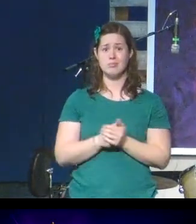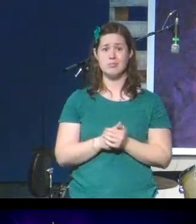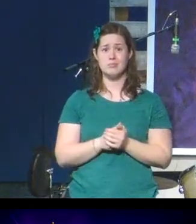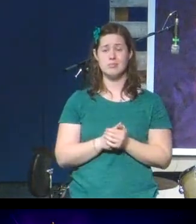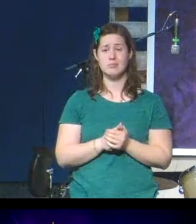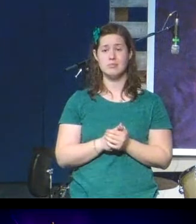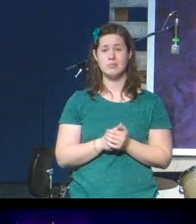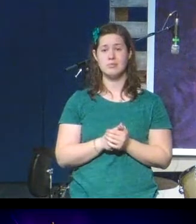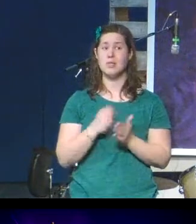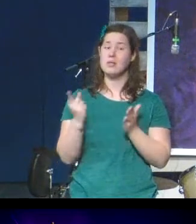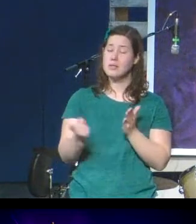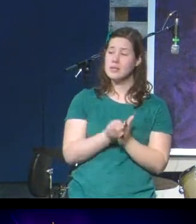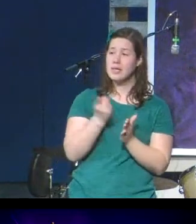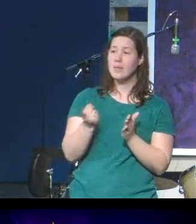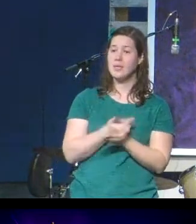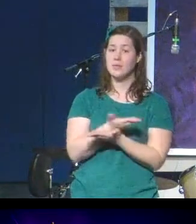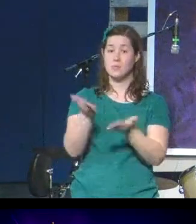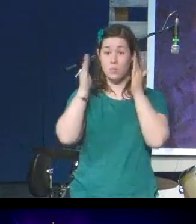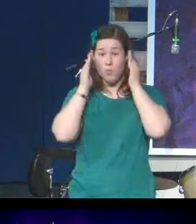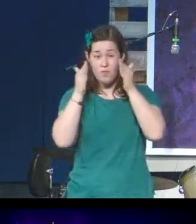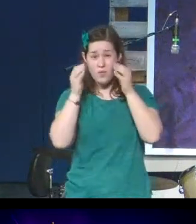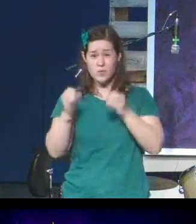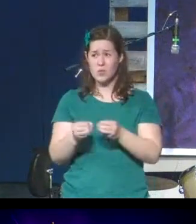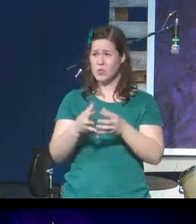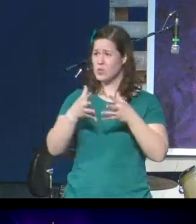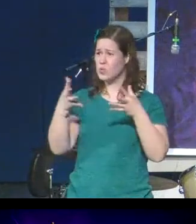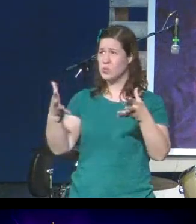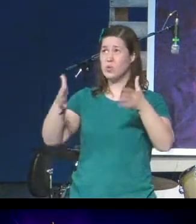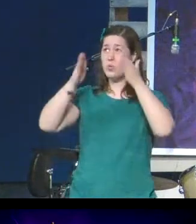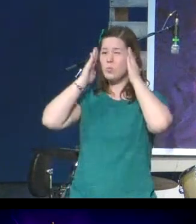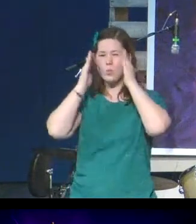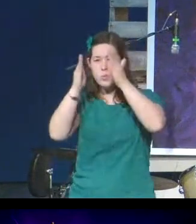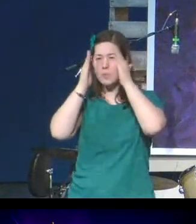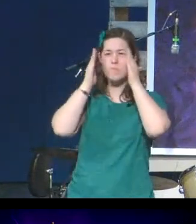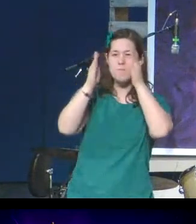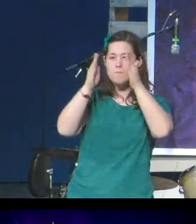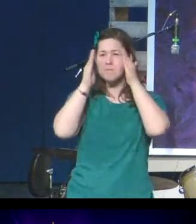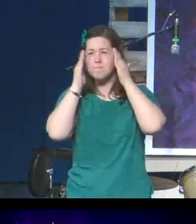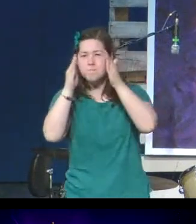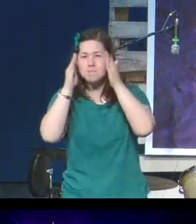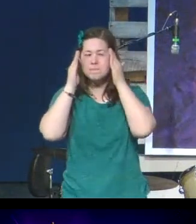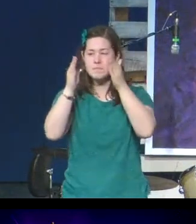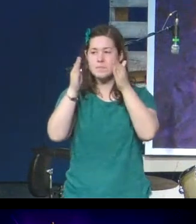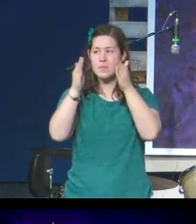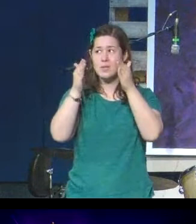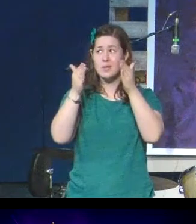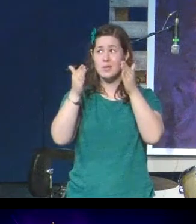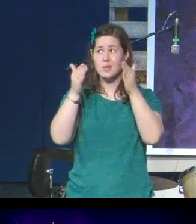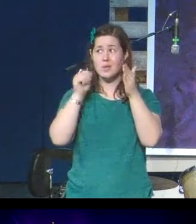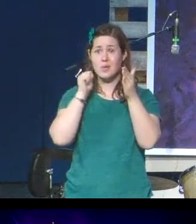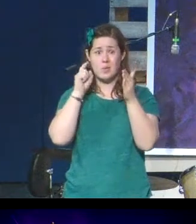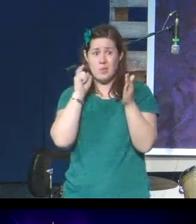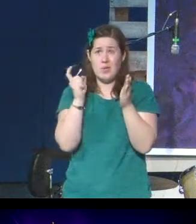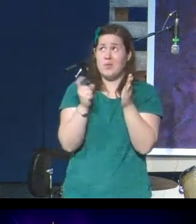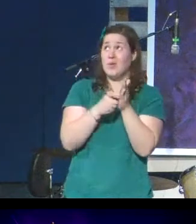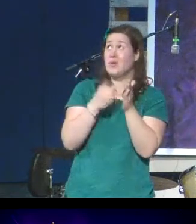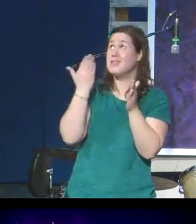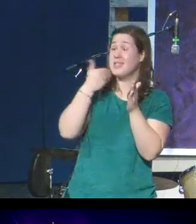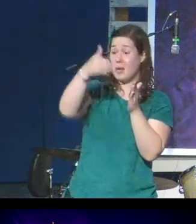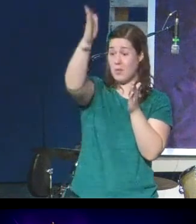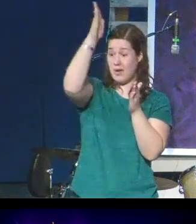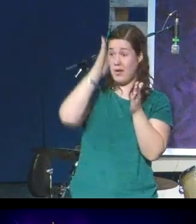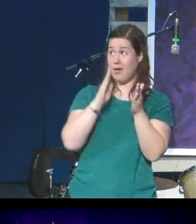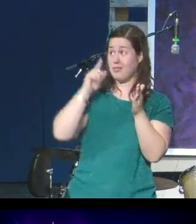Sometimes we can focus so powerfully that we do not notice how it is that God is speaking right next to